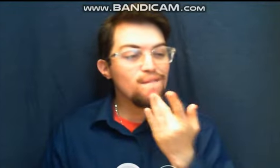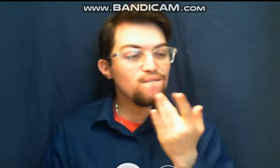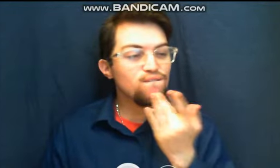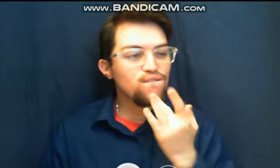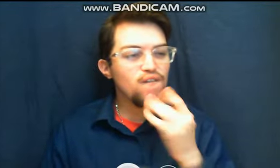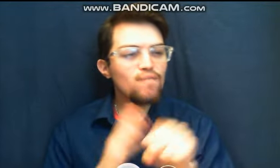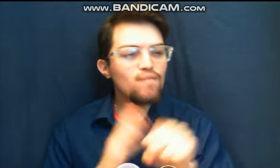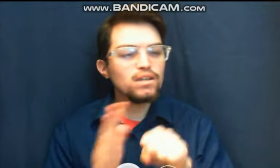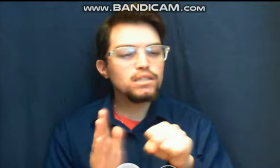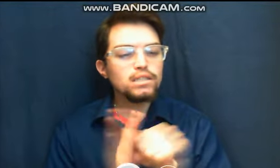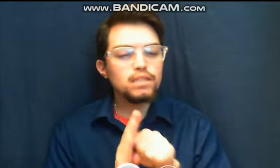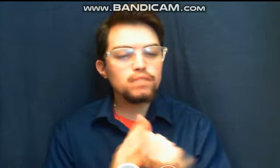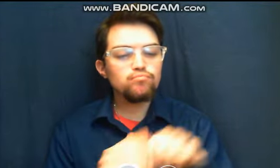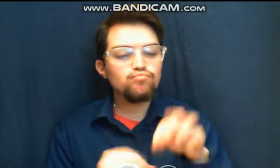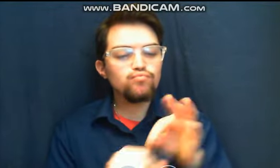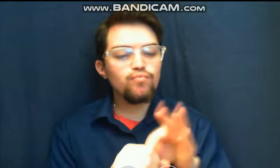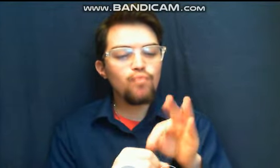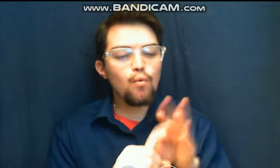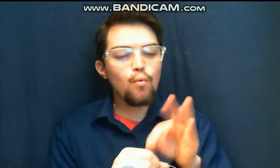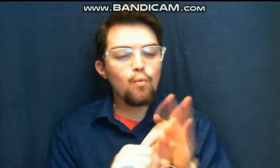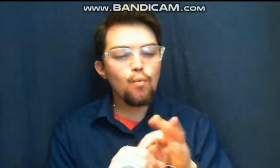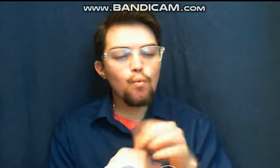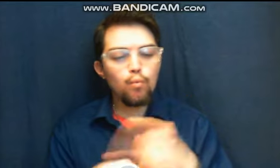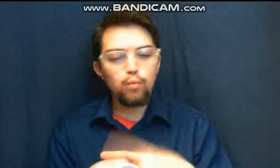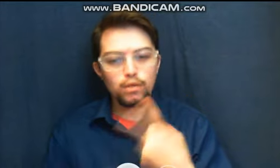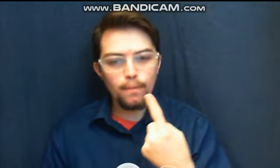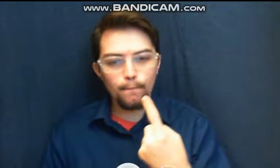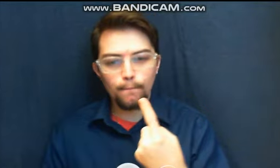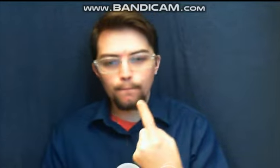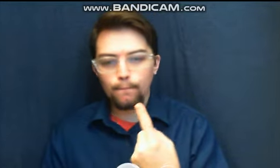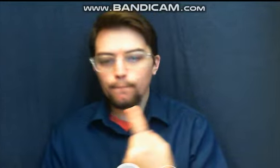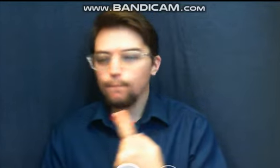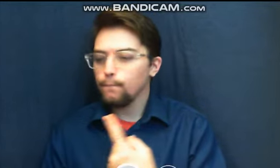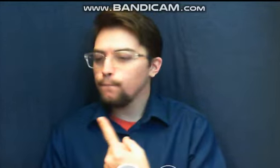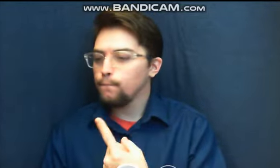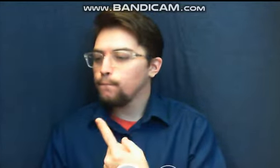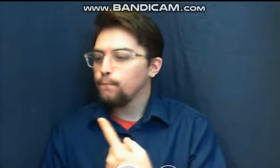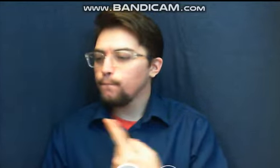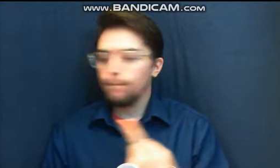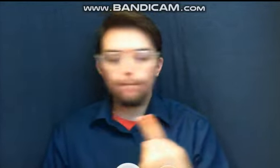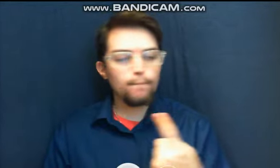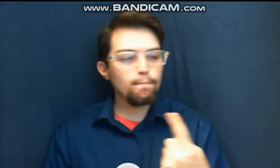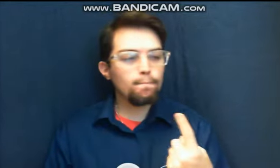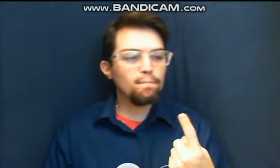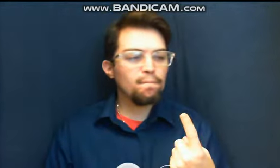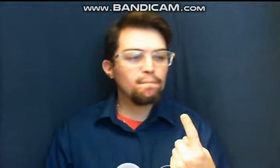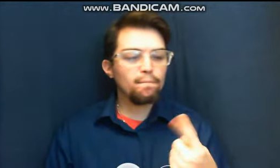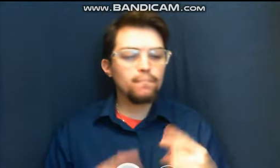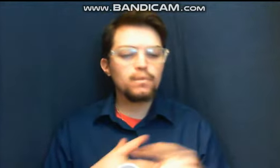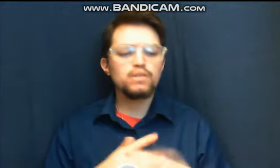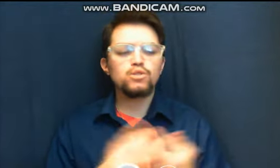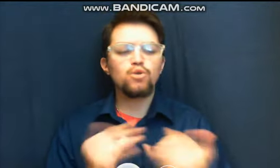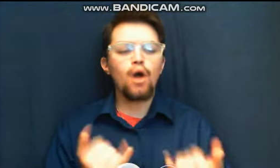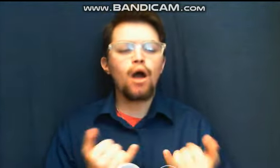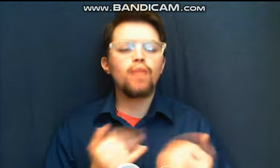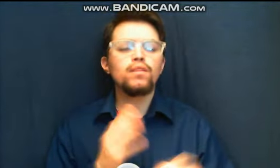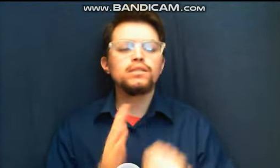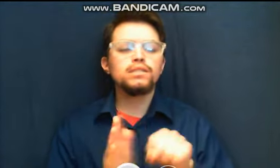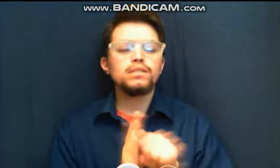yet, wait a minute, well we'll start with this season, it is winter, who likes winter